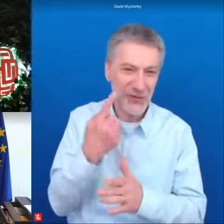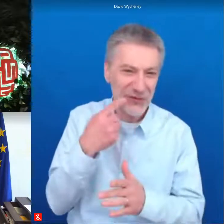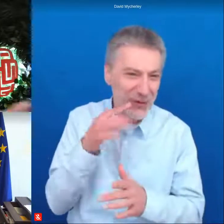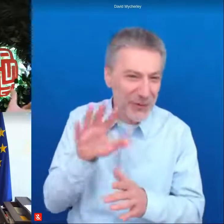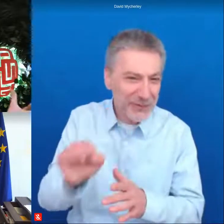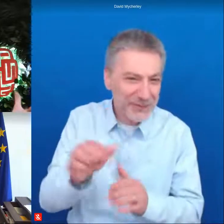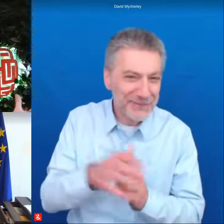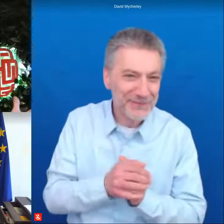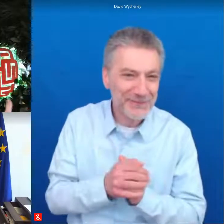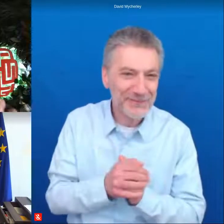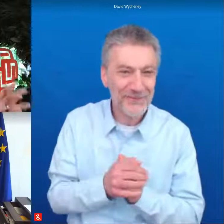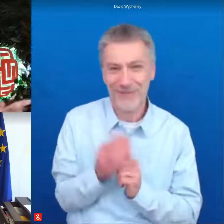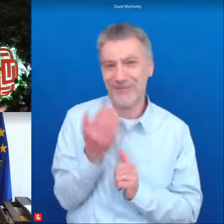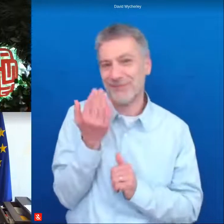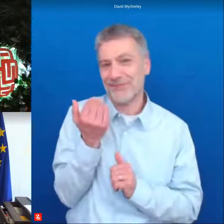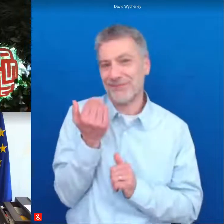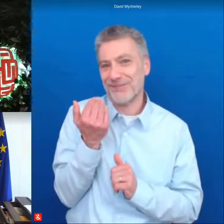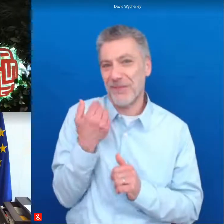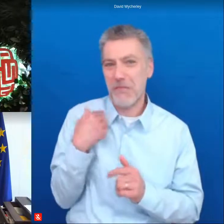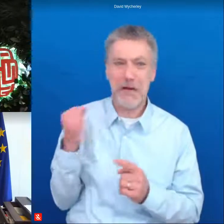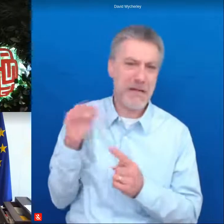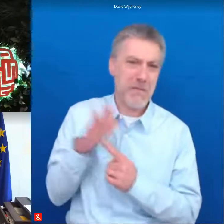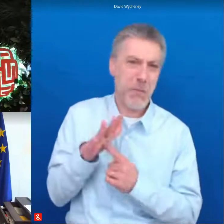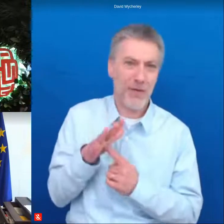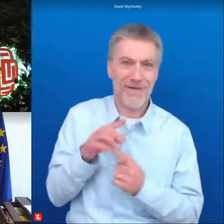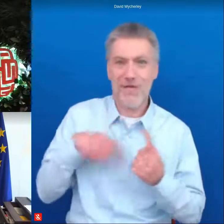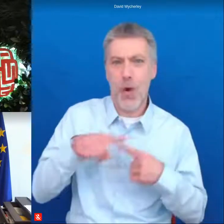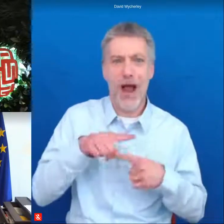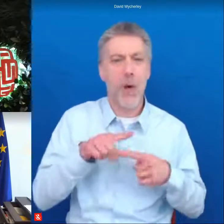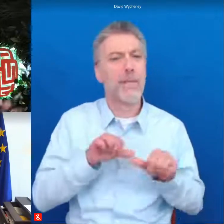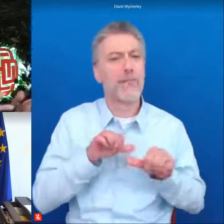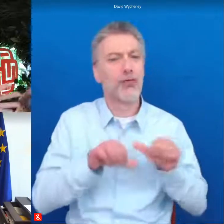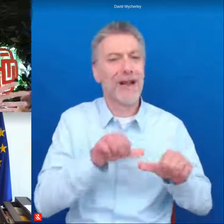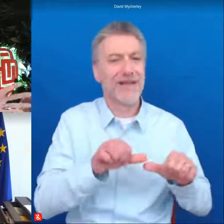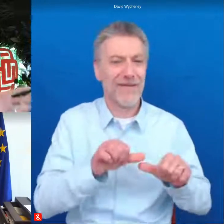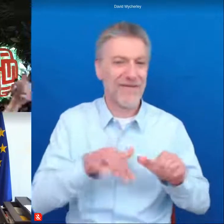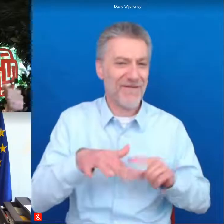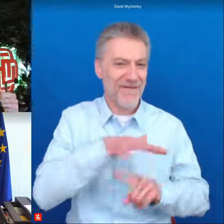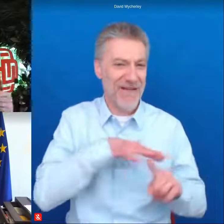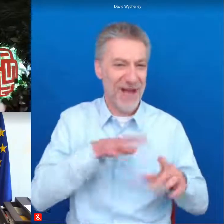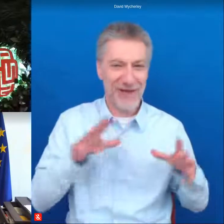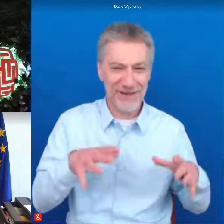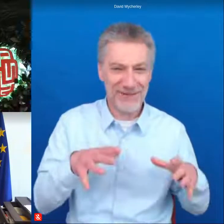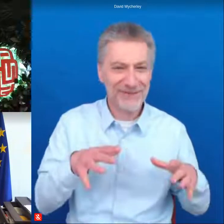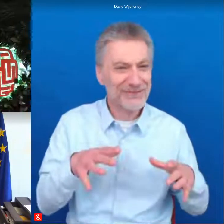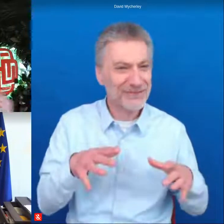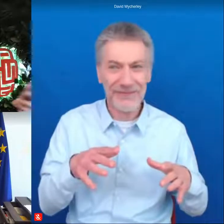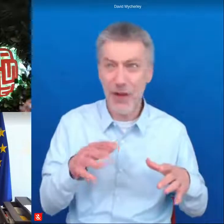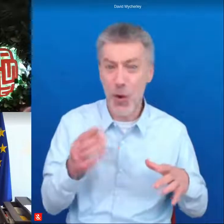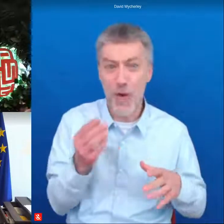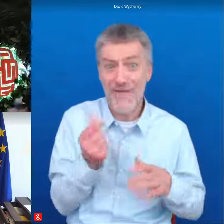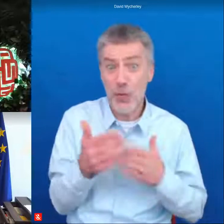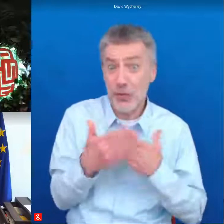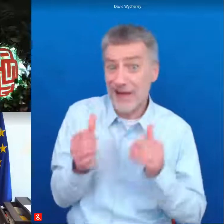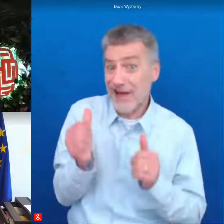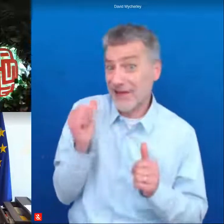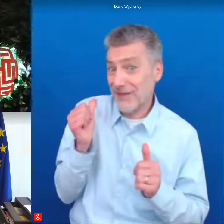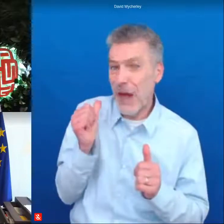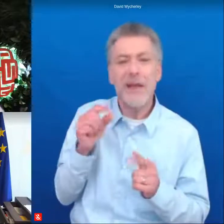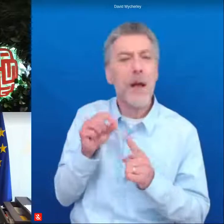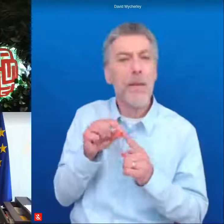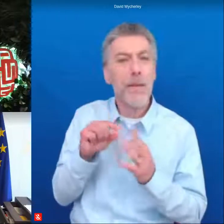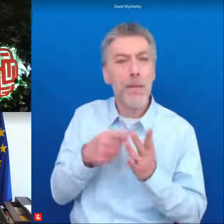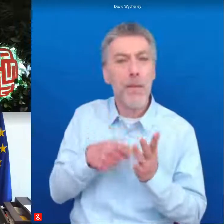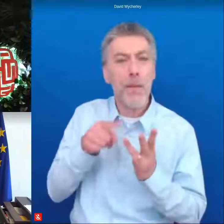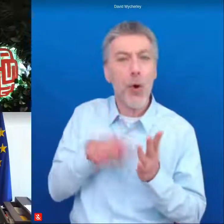uh these last days have been very important for the progressive family and a few days ago not even weeks we had the port of summit i